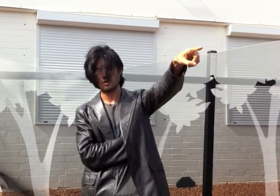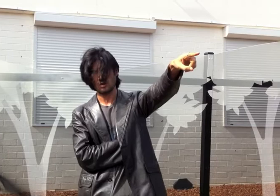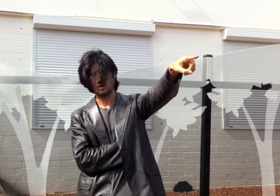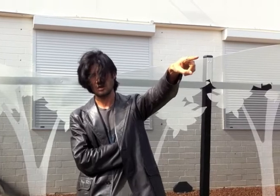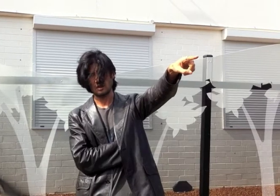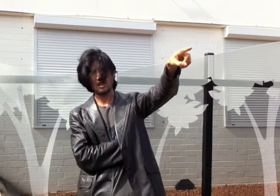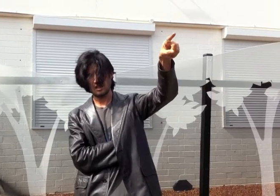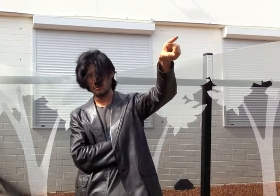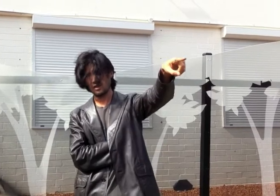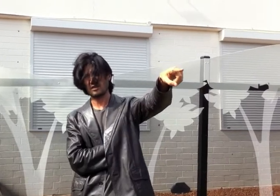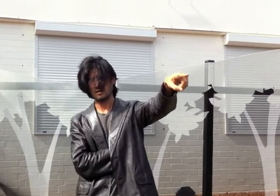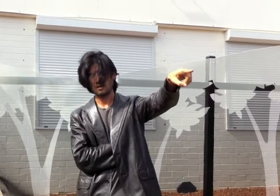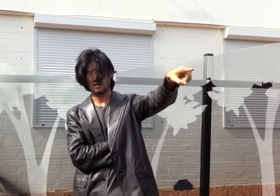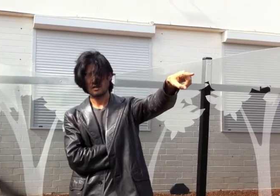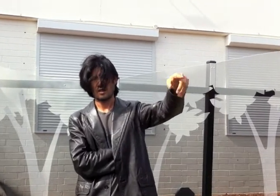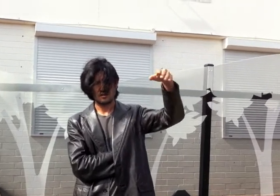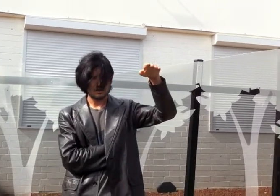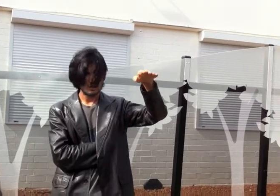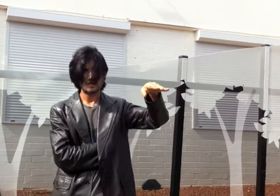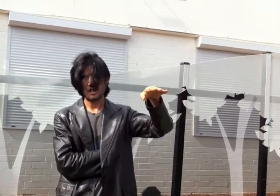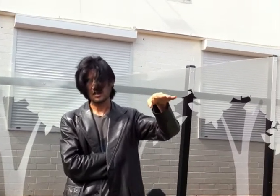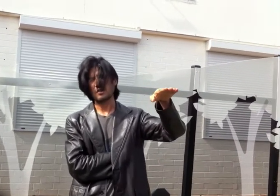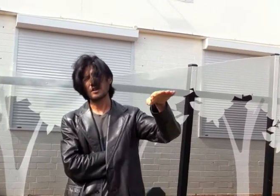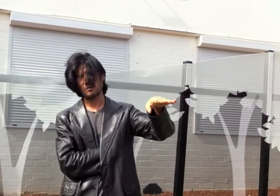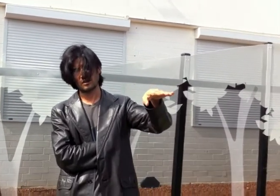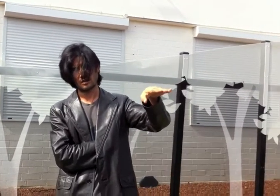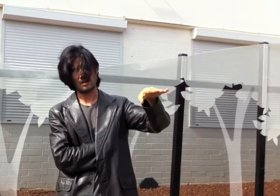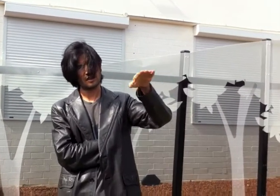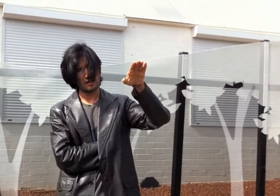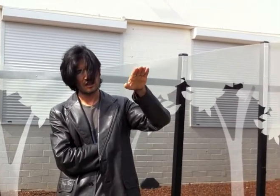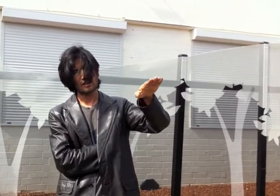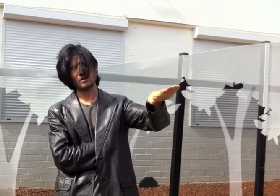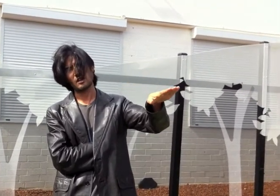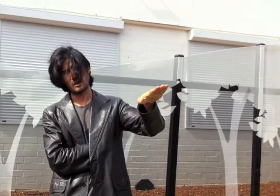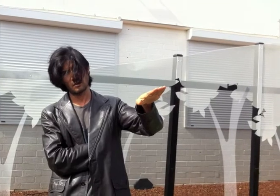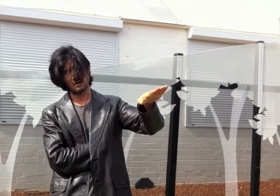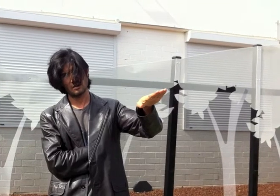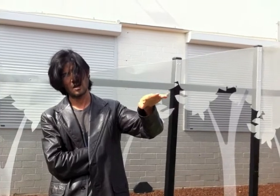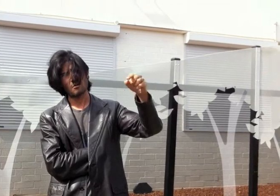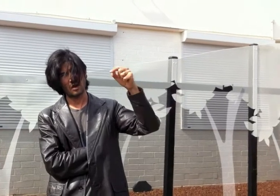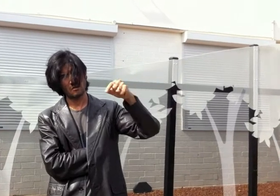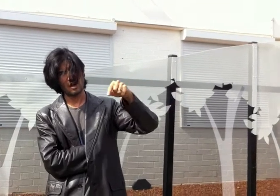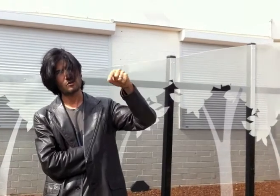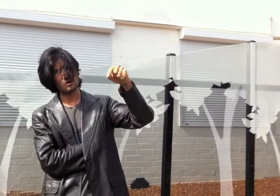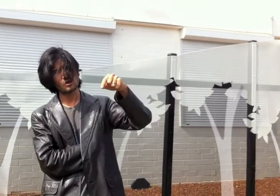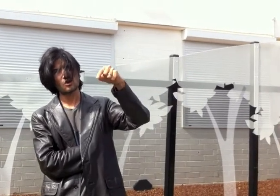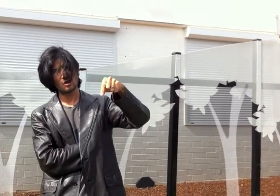court, in fair, the judge asked my number. And I said, I don't have number. My mom used to call